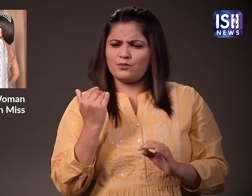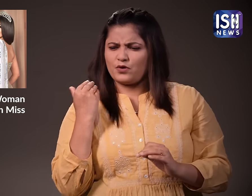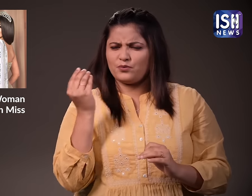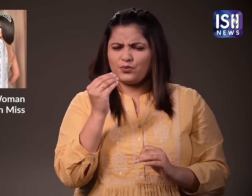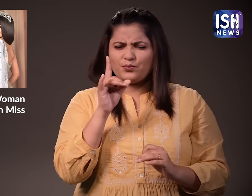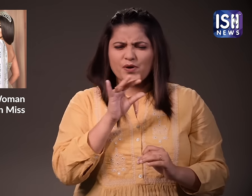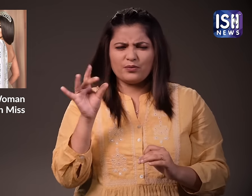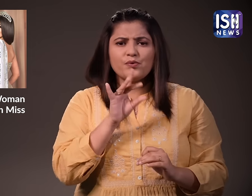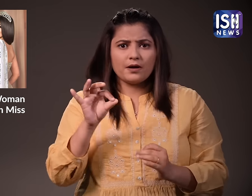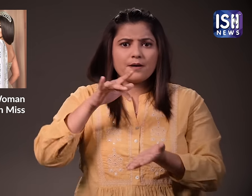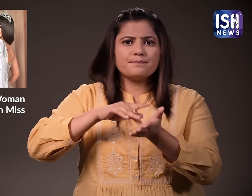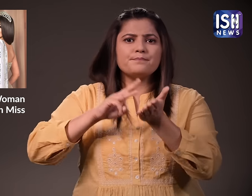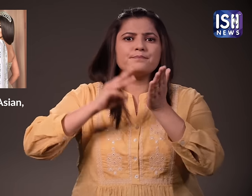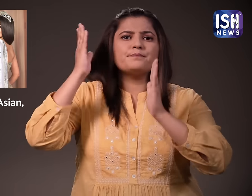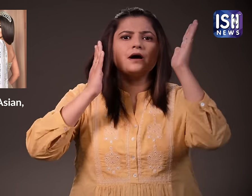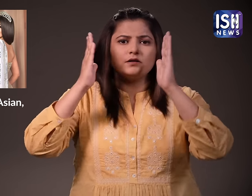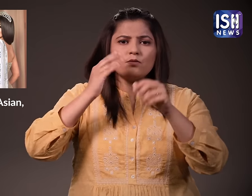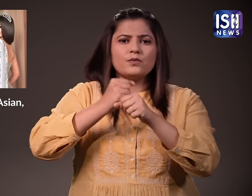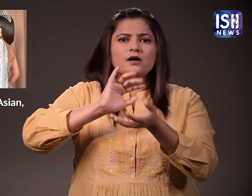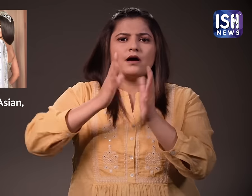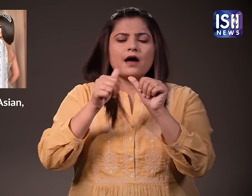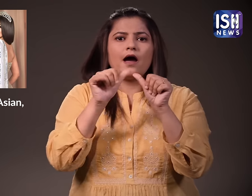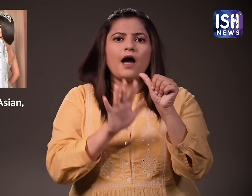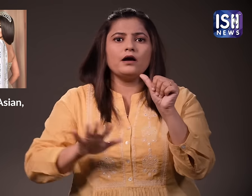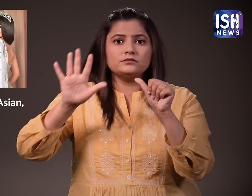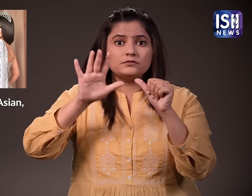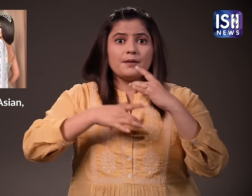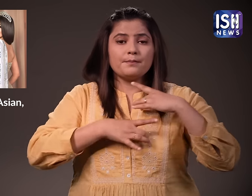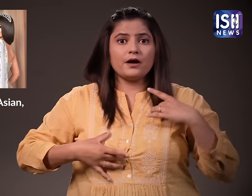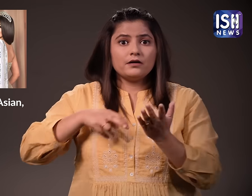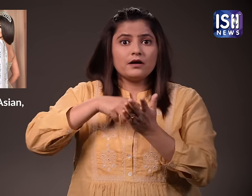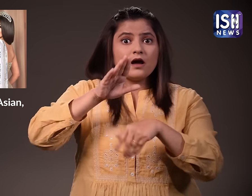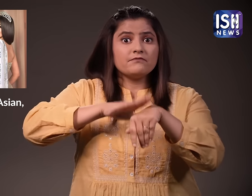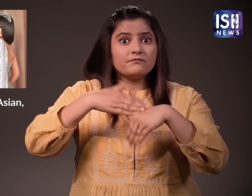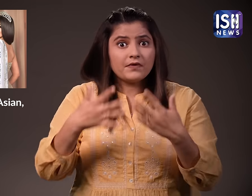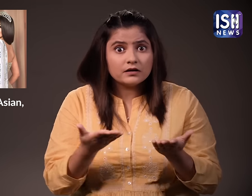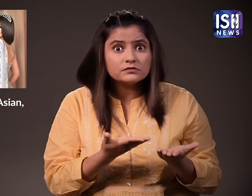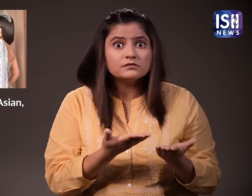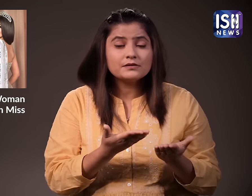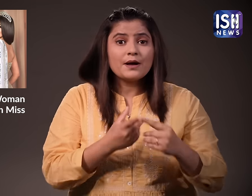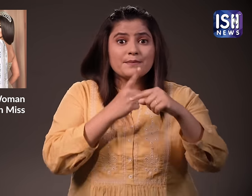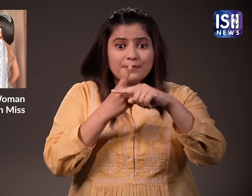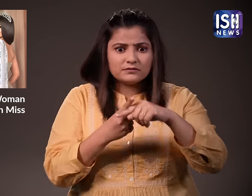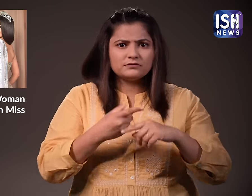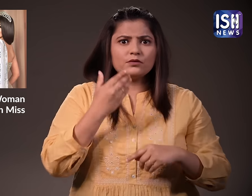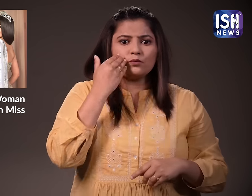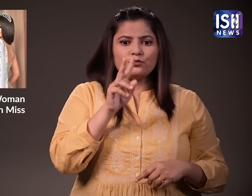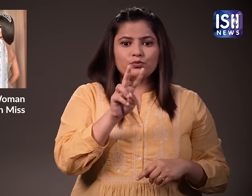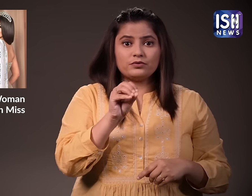Most recently, she competed in Miss and Mrs. Global Asian in Malaysia. Miss Universe